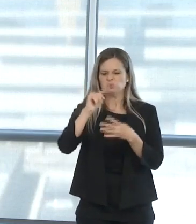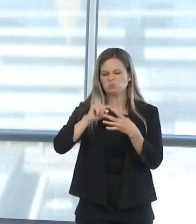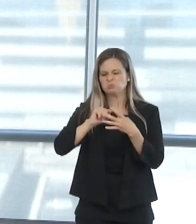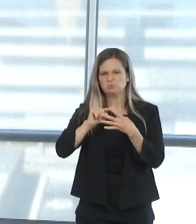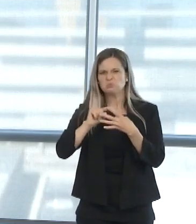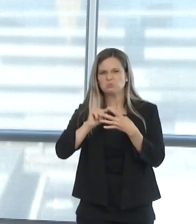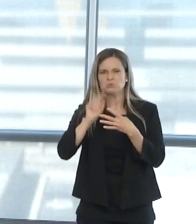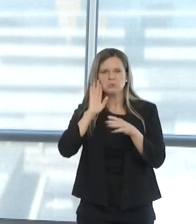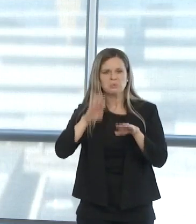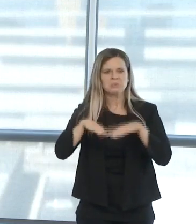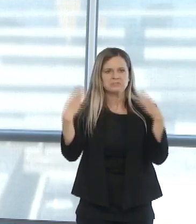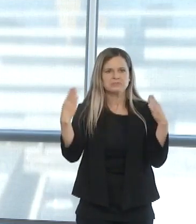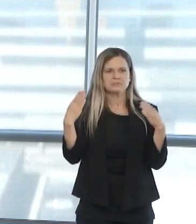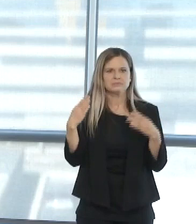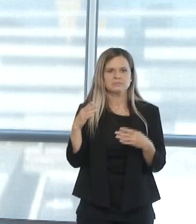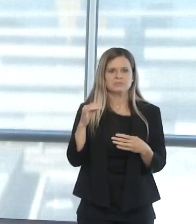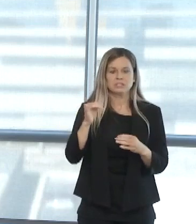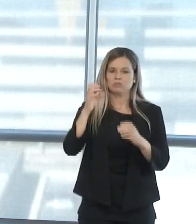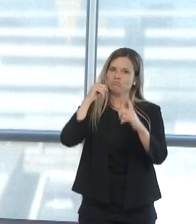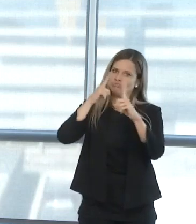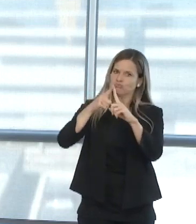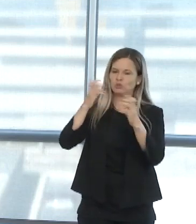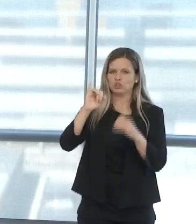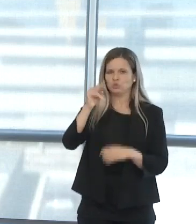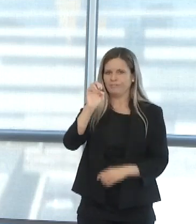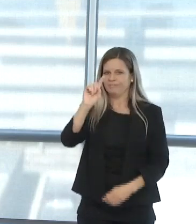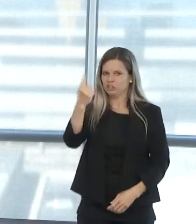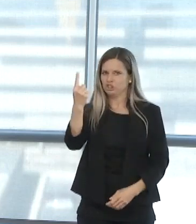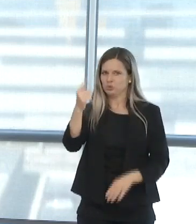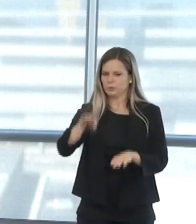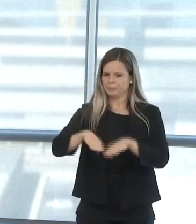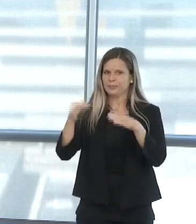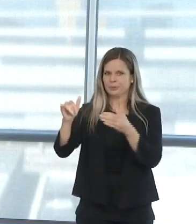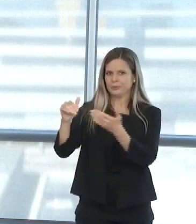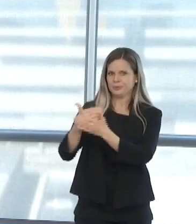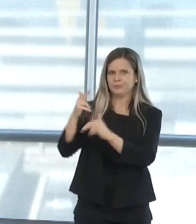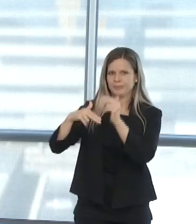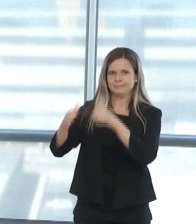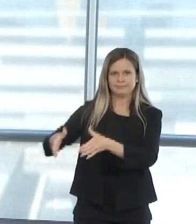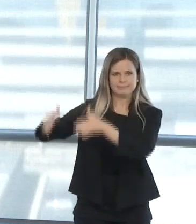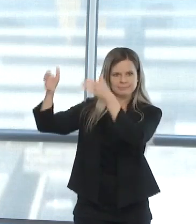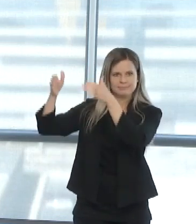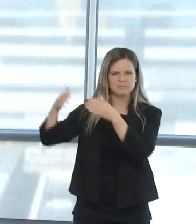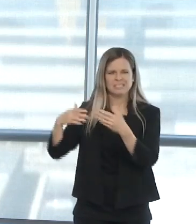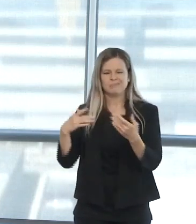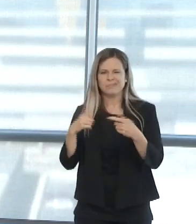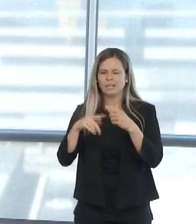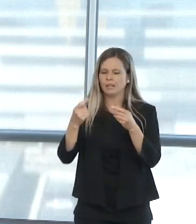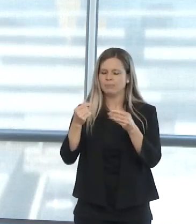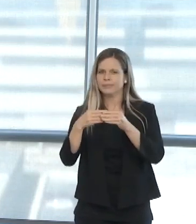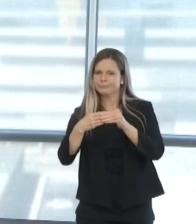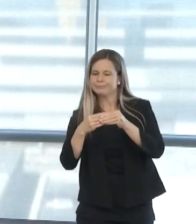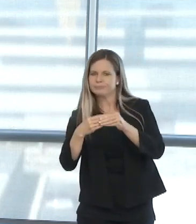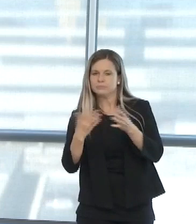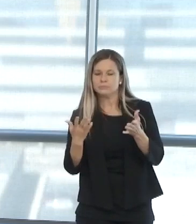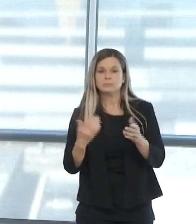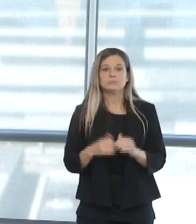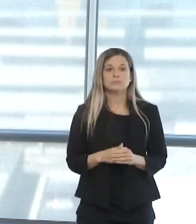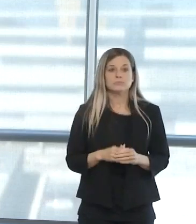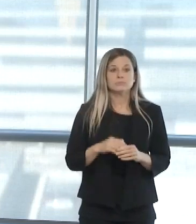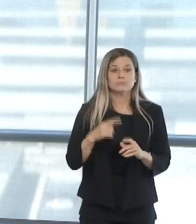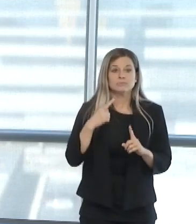a lot of variables in play with an accelerated project. And an additional 30 beds available for less acute patients, but still medical surgical care.